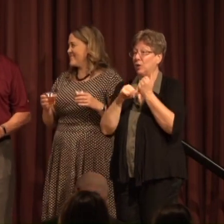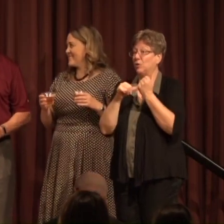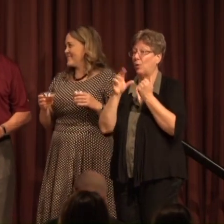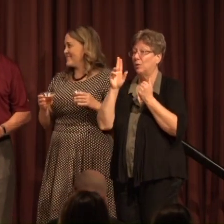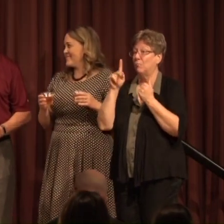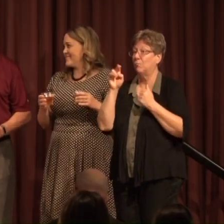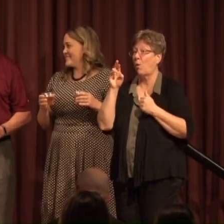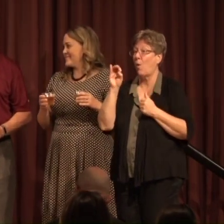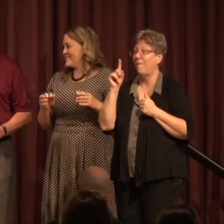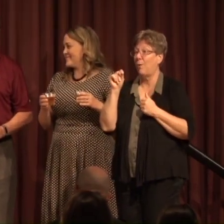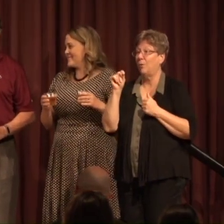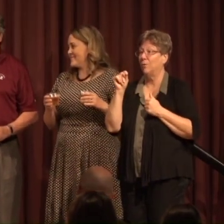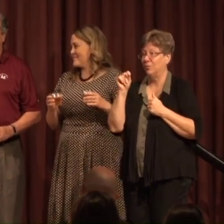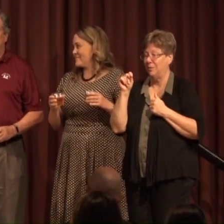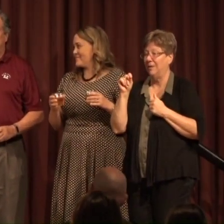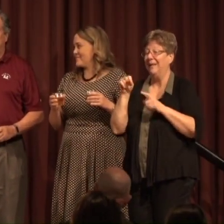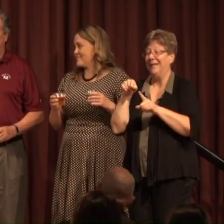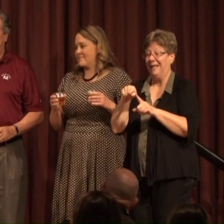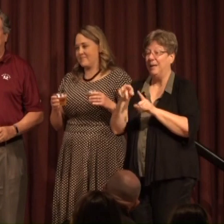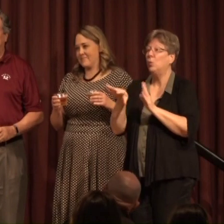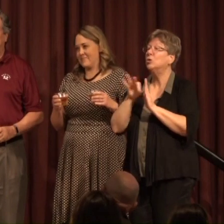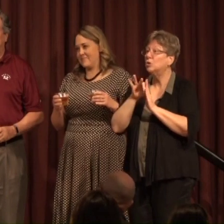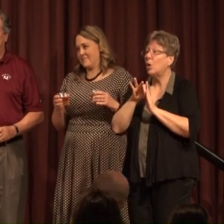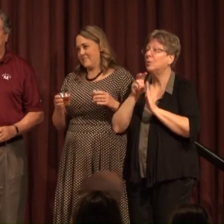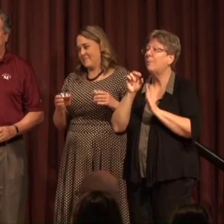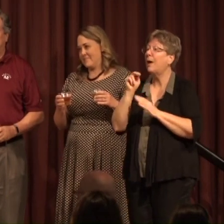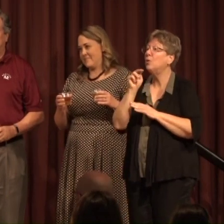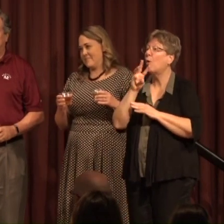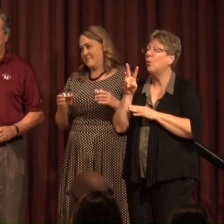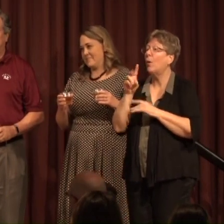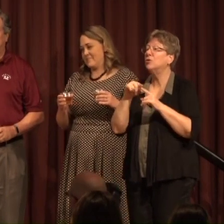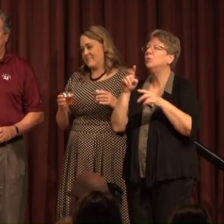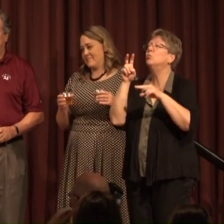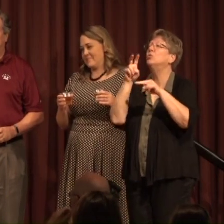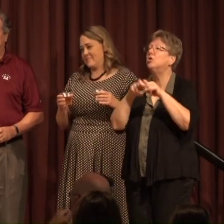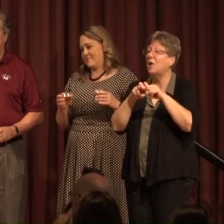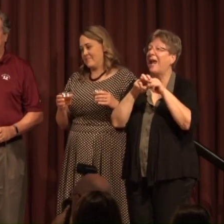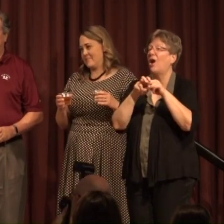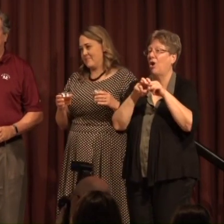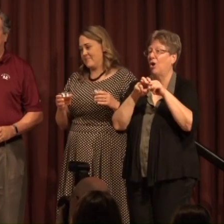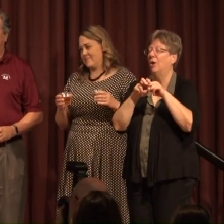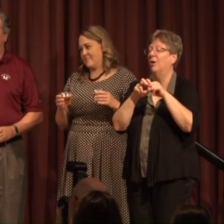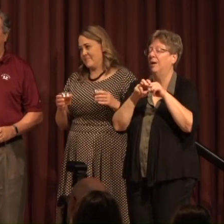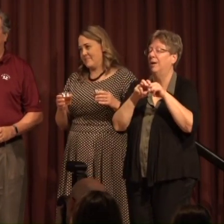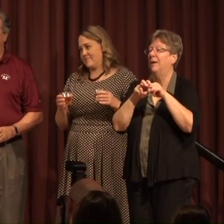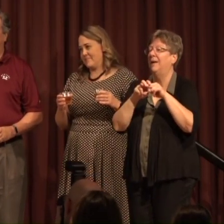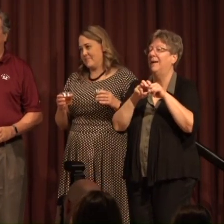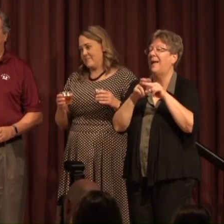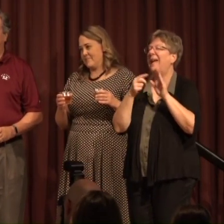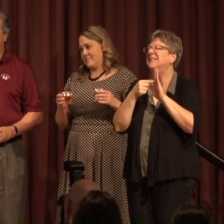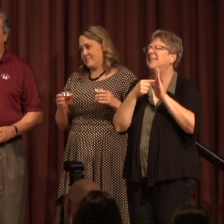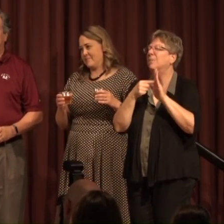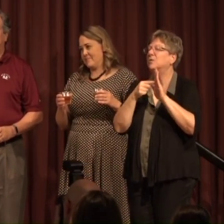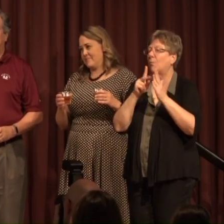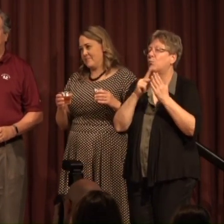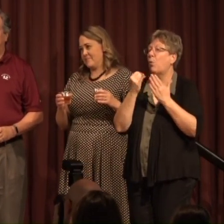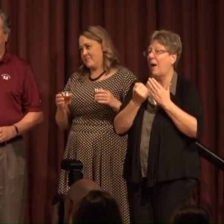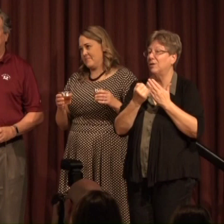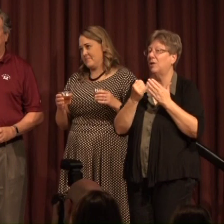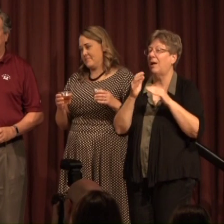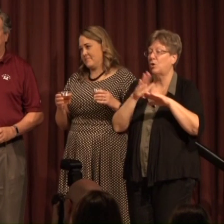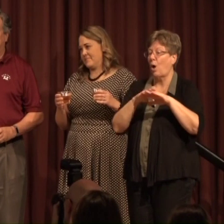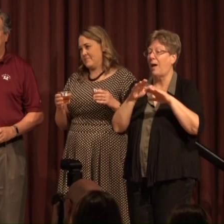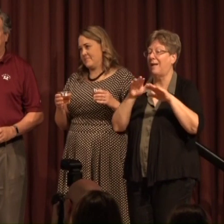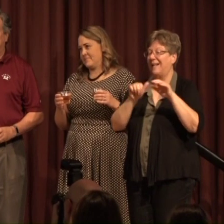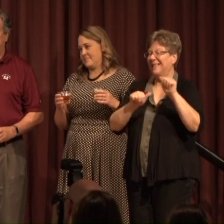Who was then chosen by Northwest to chair the project A demonstration project on assessment